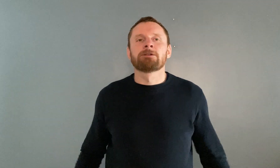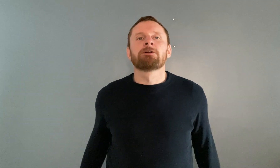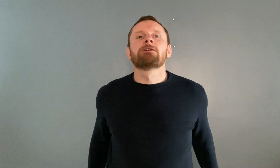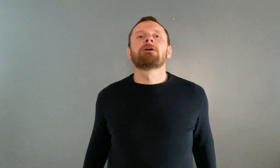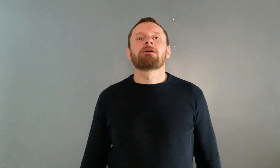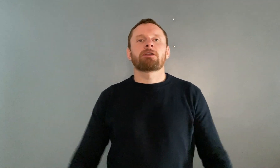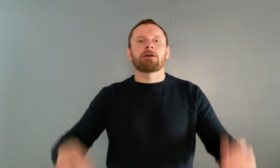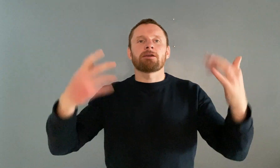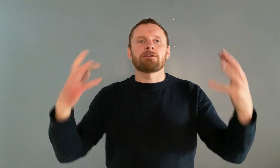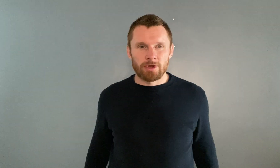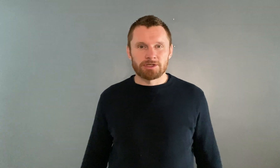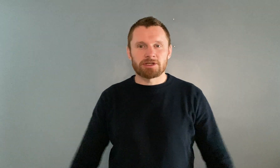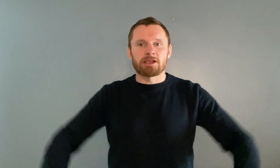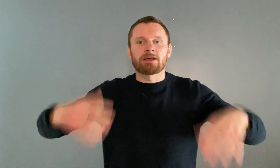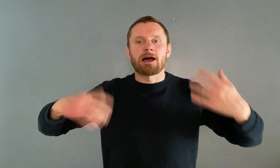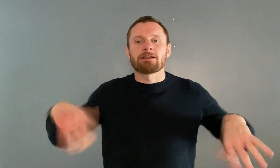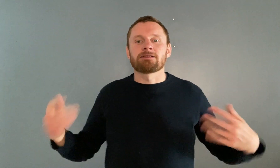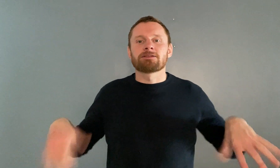okay we're going to shake the hands